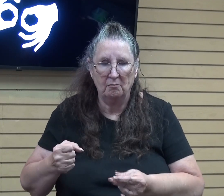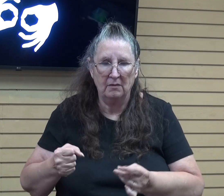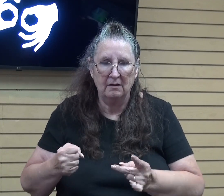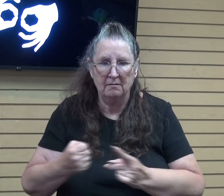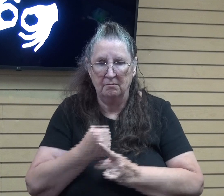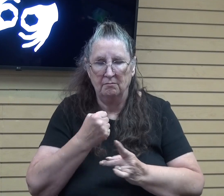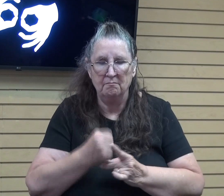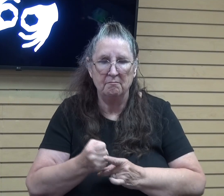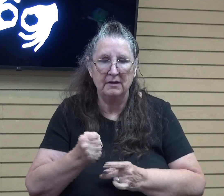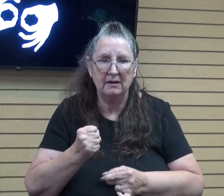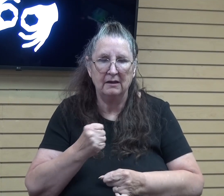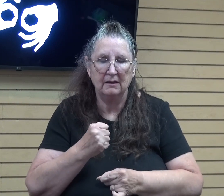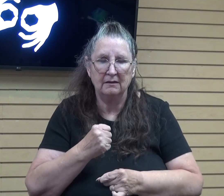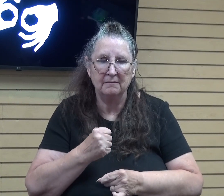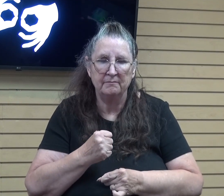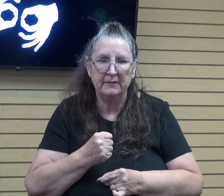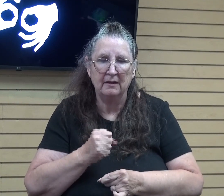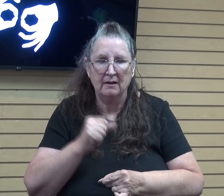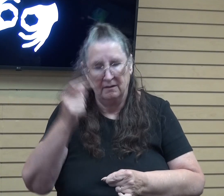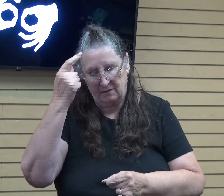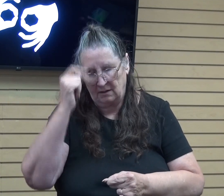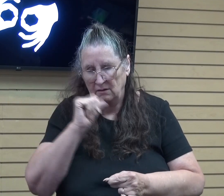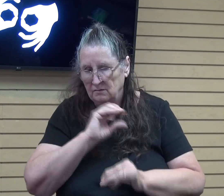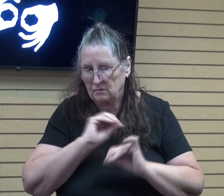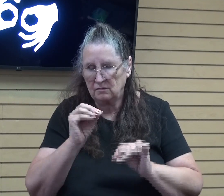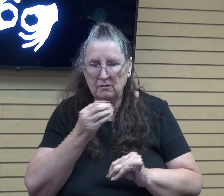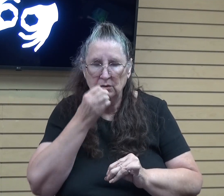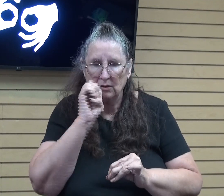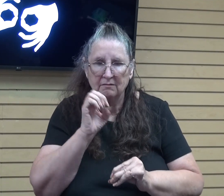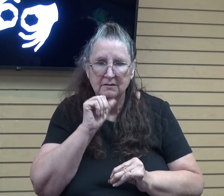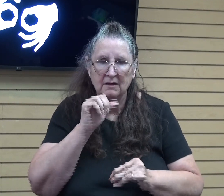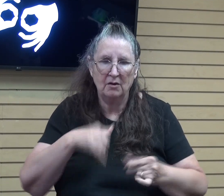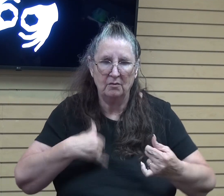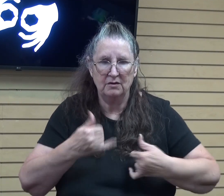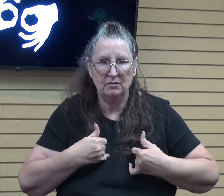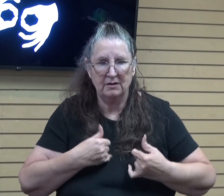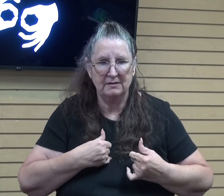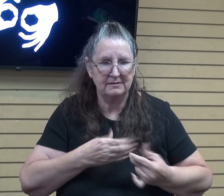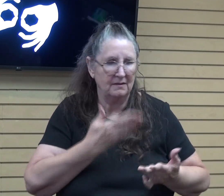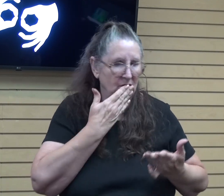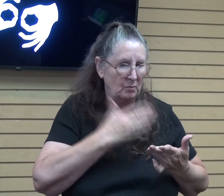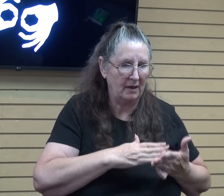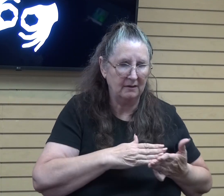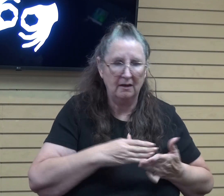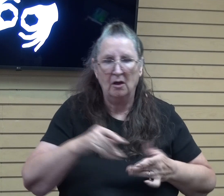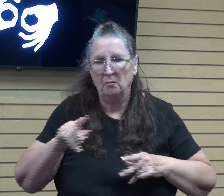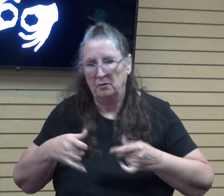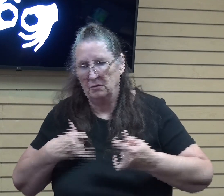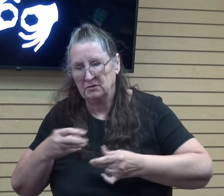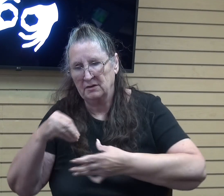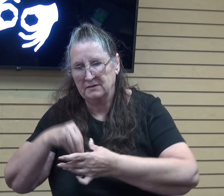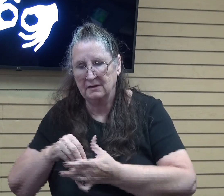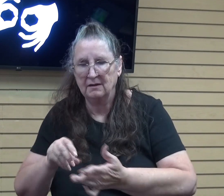Thinks no evil. Does not rejoice in iniquity. But rejoices in the truth. Bears all things.